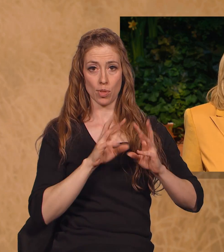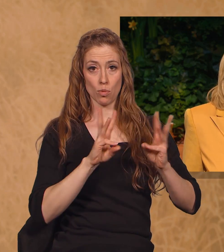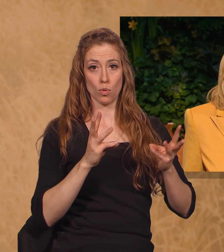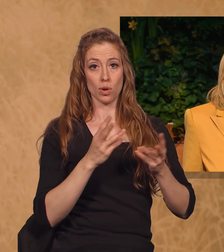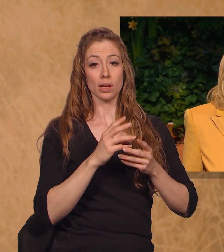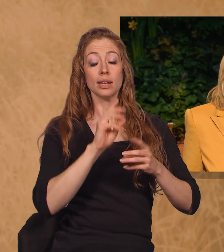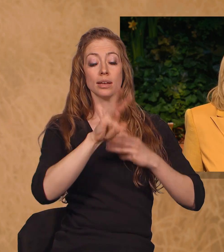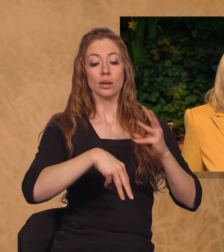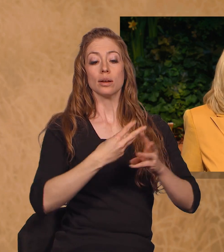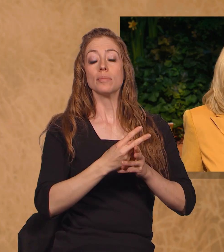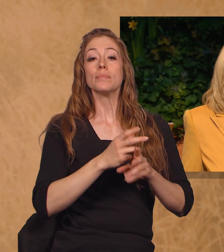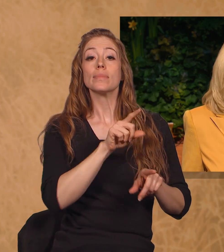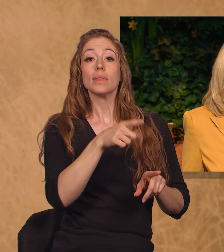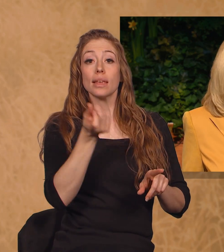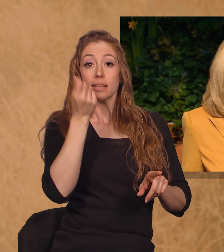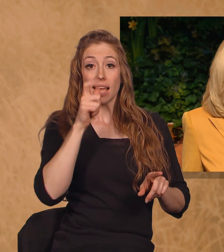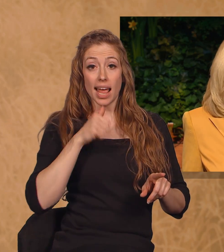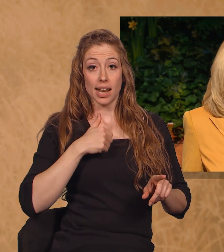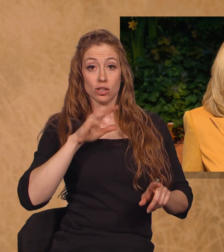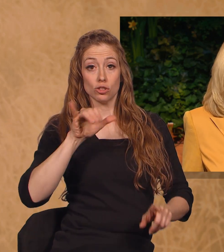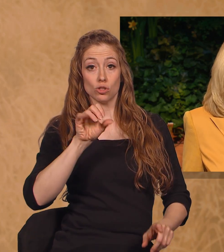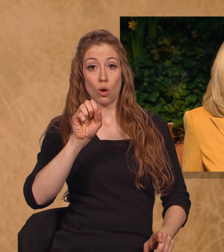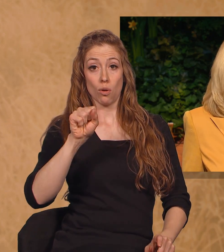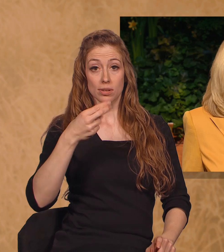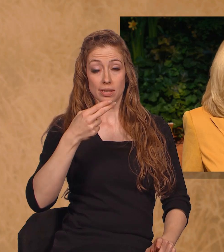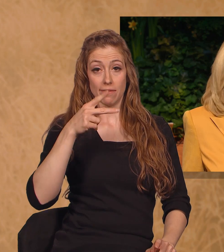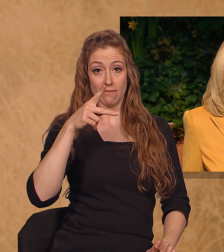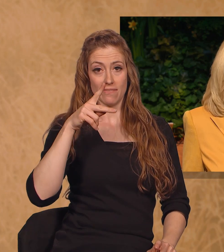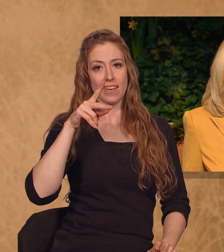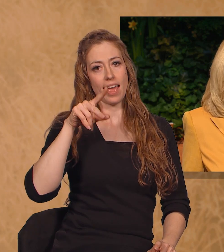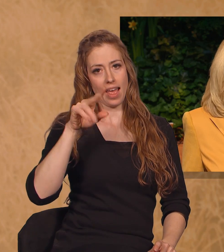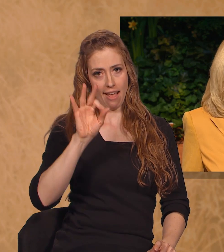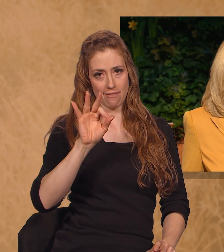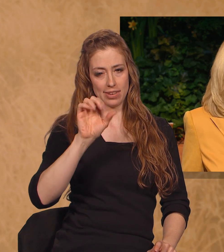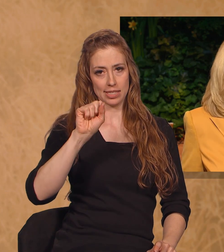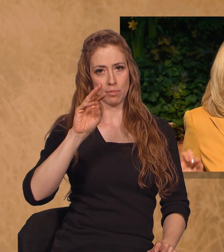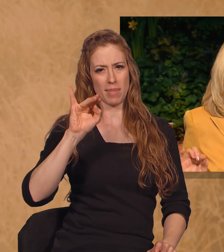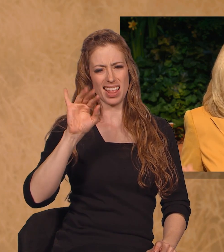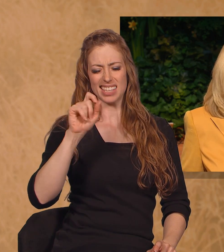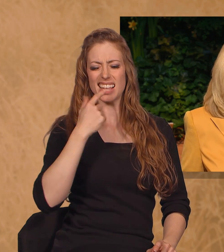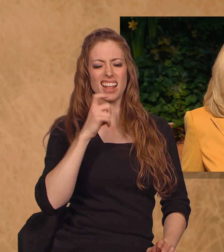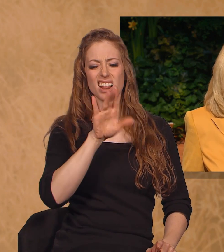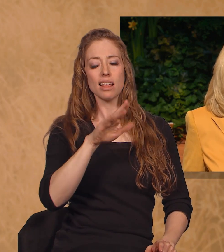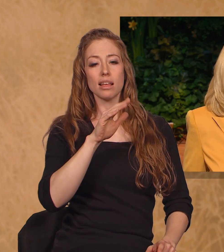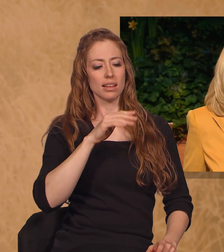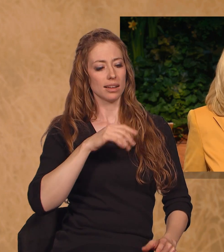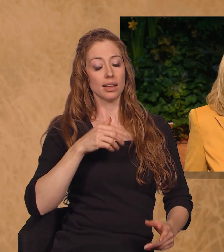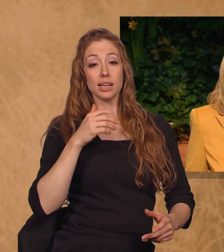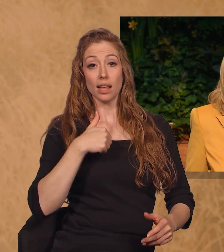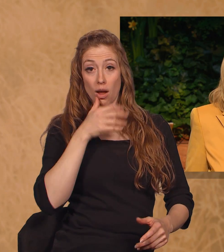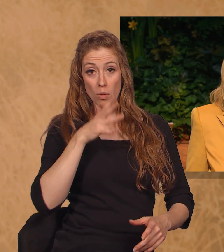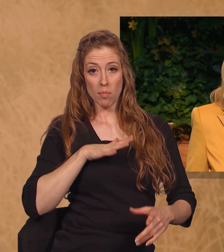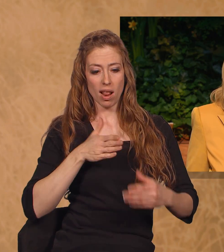the women of his day, it is not for you to be led by the young women of the world. It is for you to lead the young women